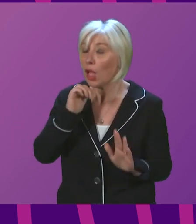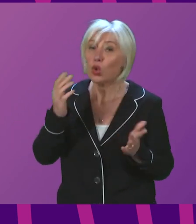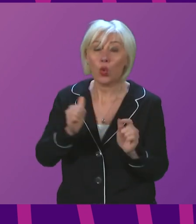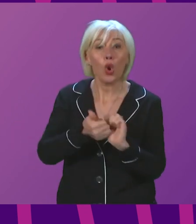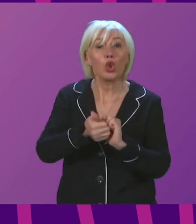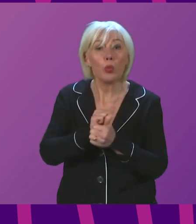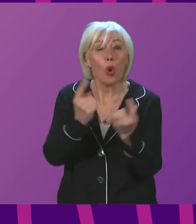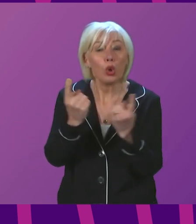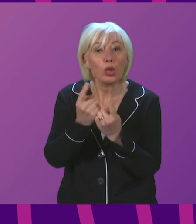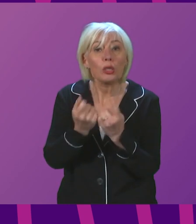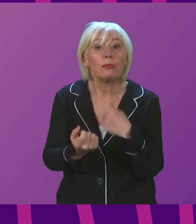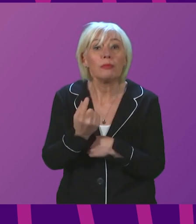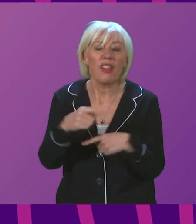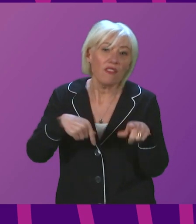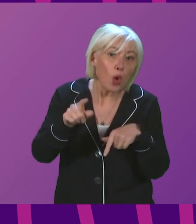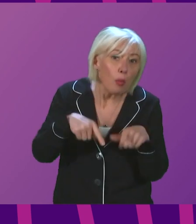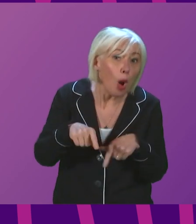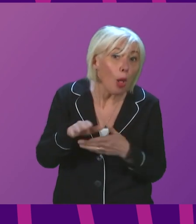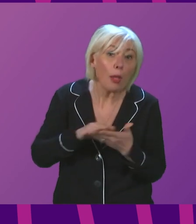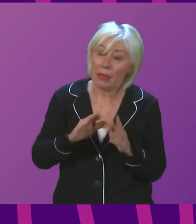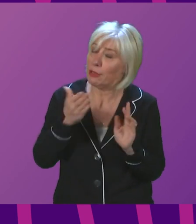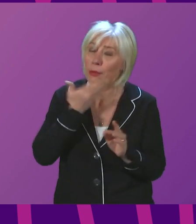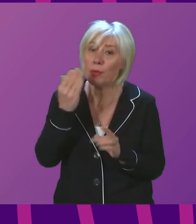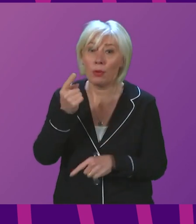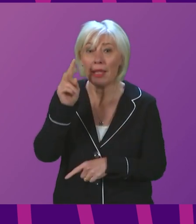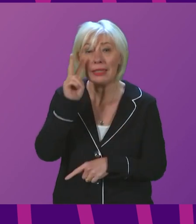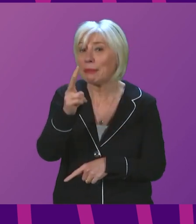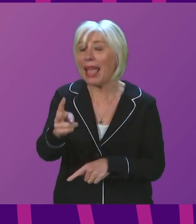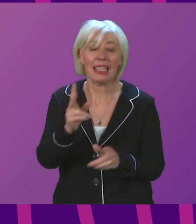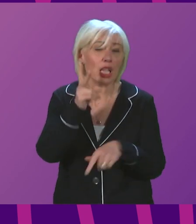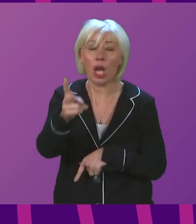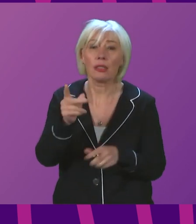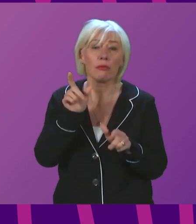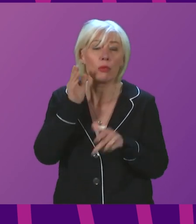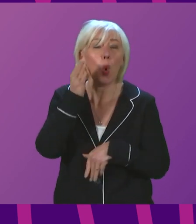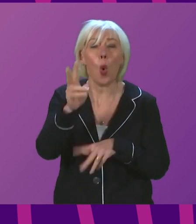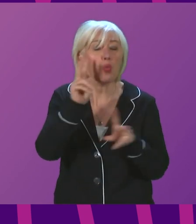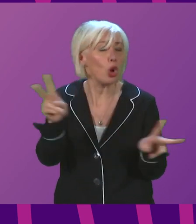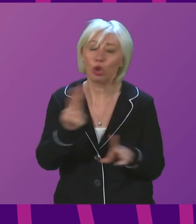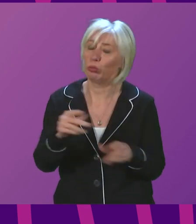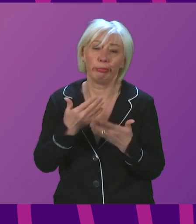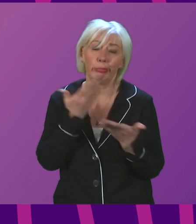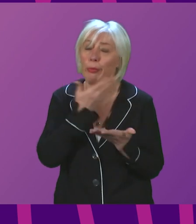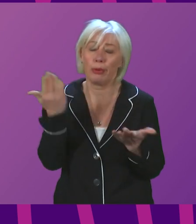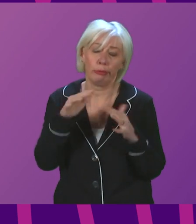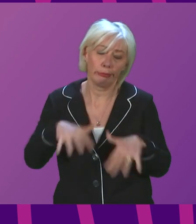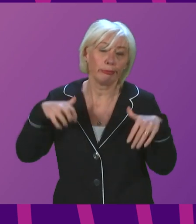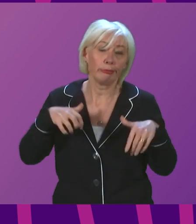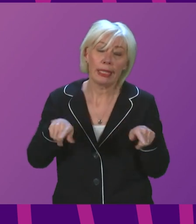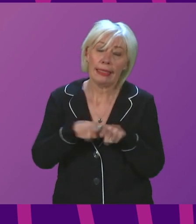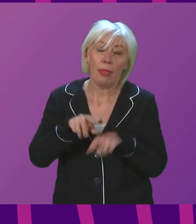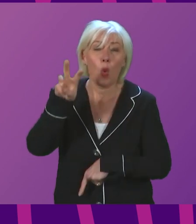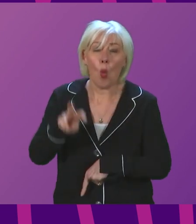football, spectator-free over this three-week period, a situation similar to that in Wales from Boxing Day.